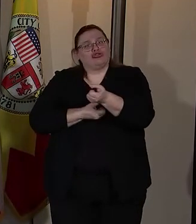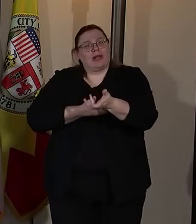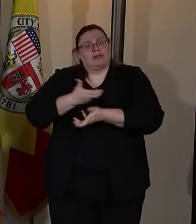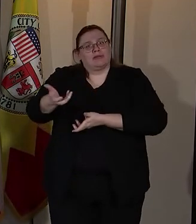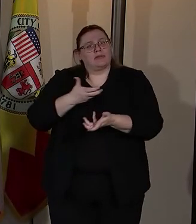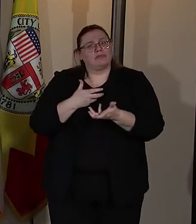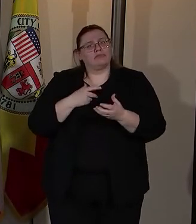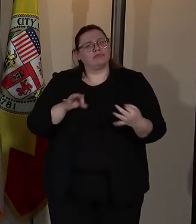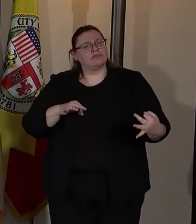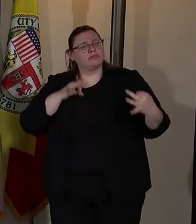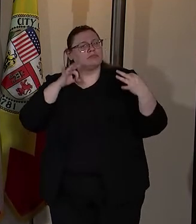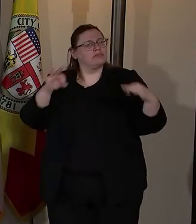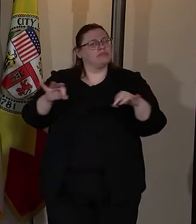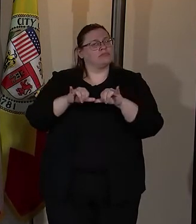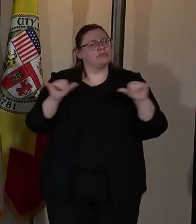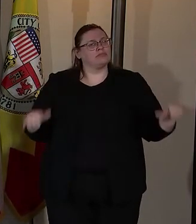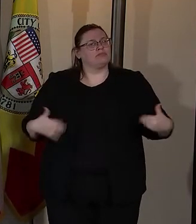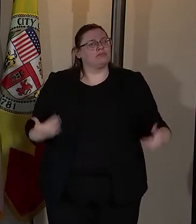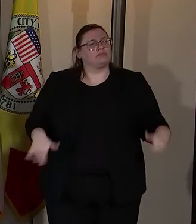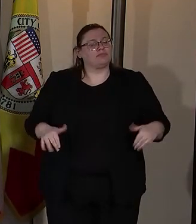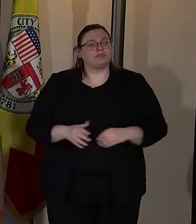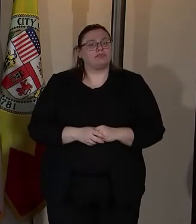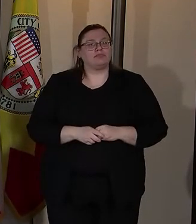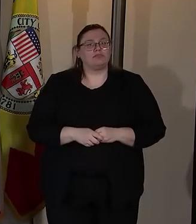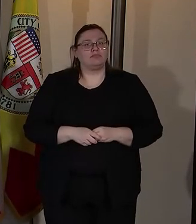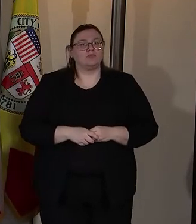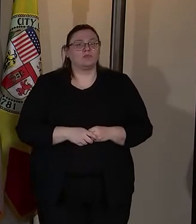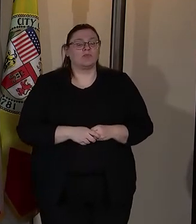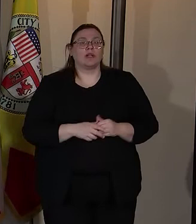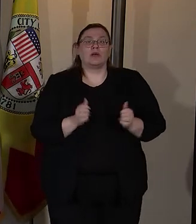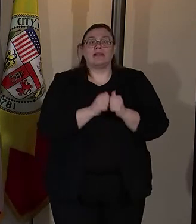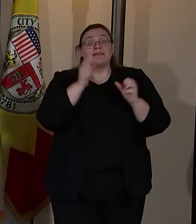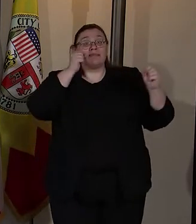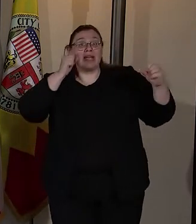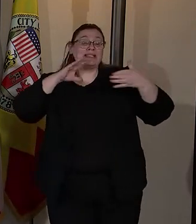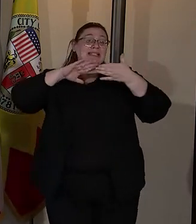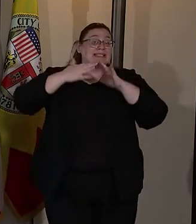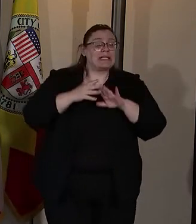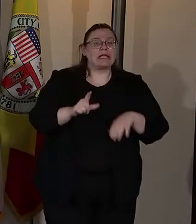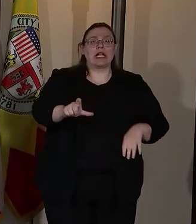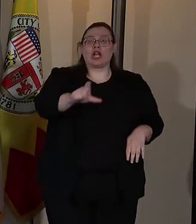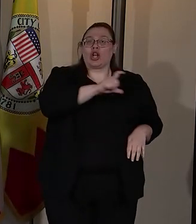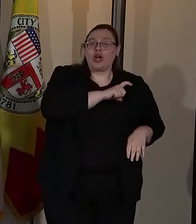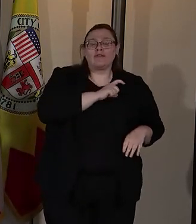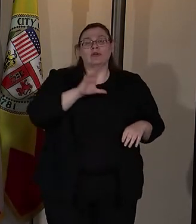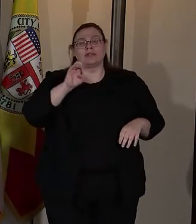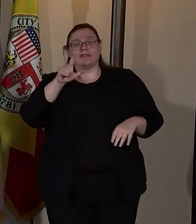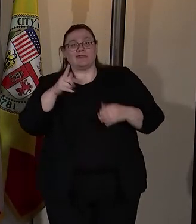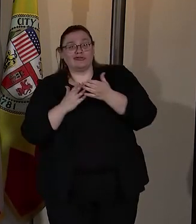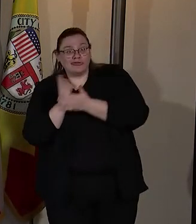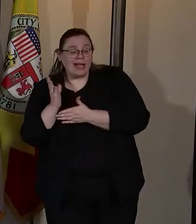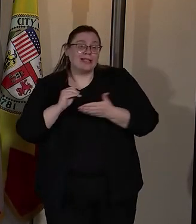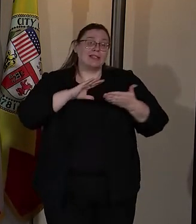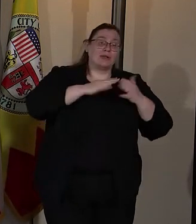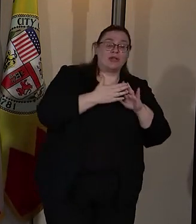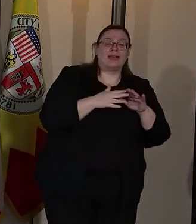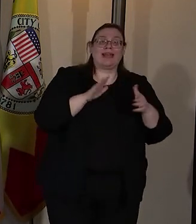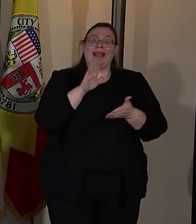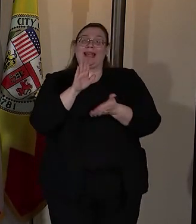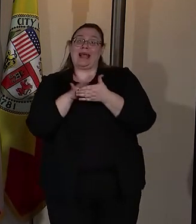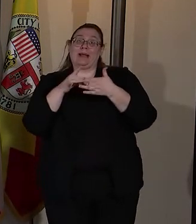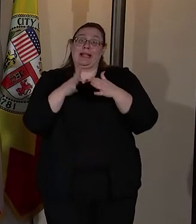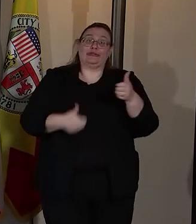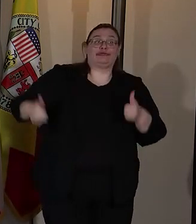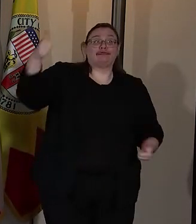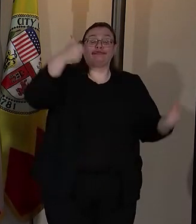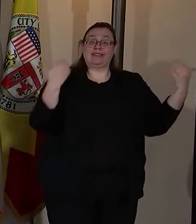What's not to love in that list? Together with the incredible city and law enforcement and civil rights and community and academic leaders here tonight,